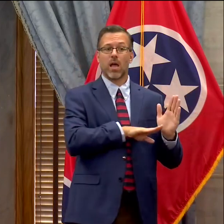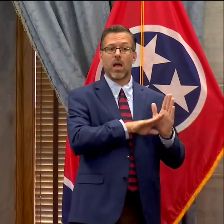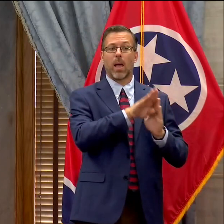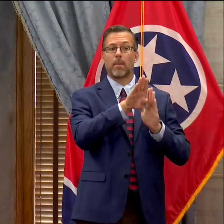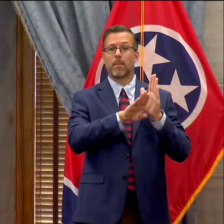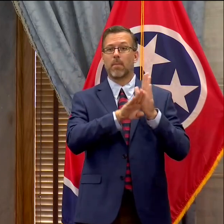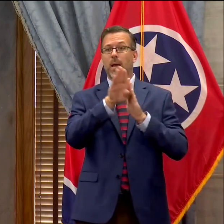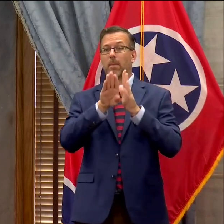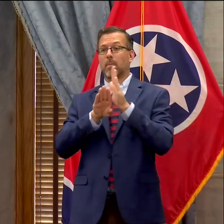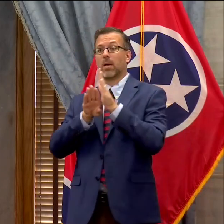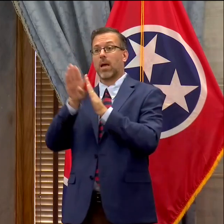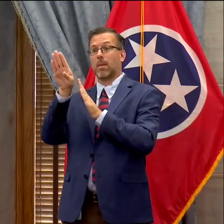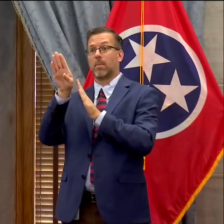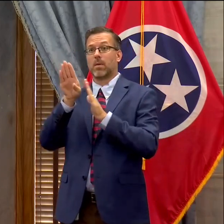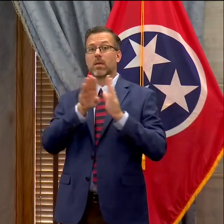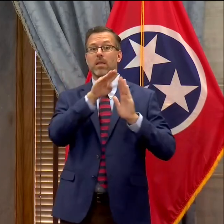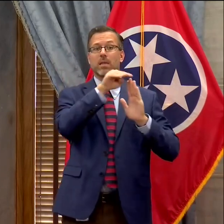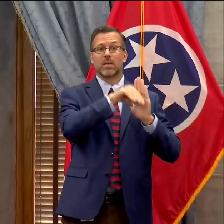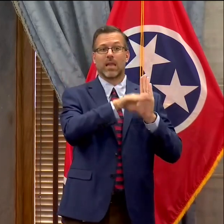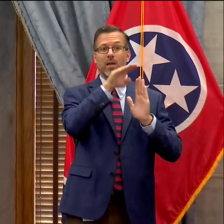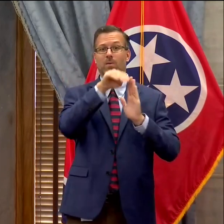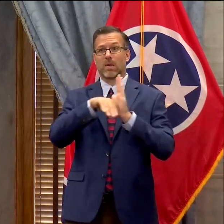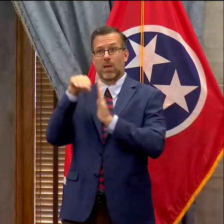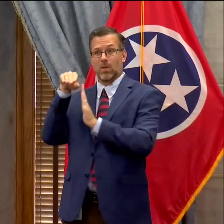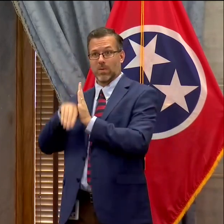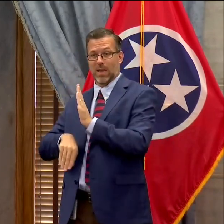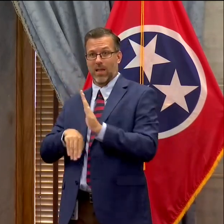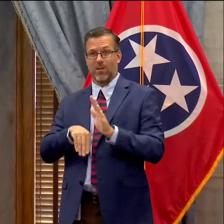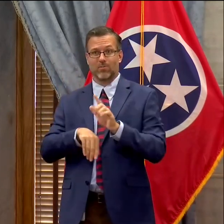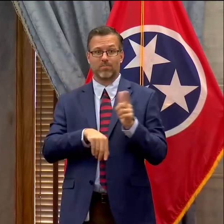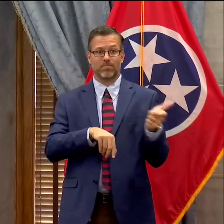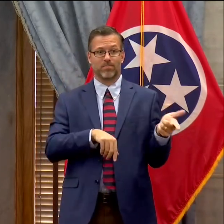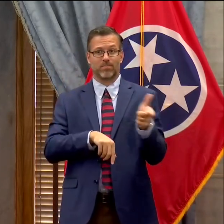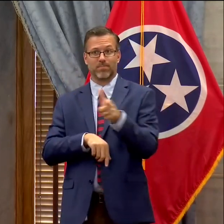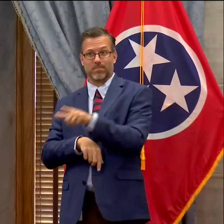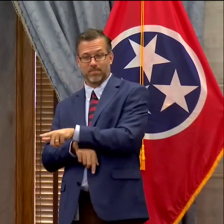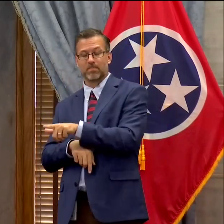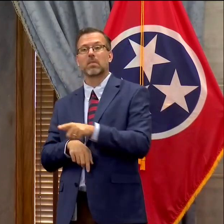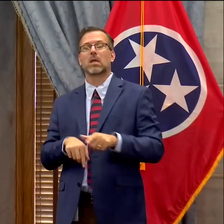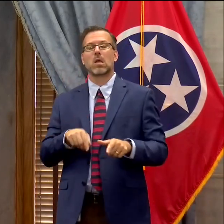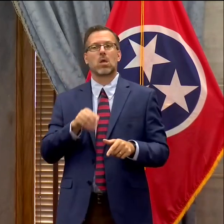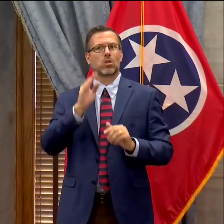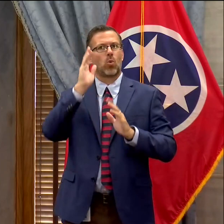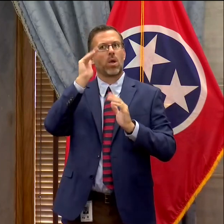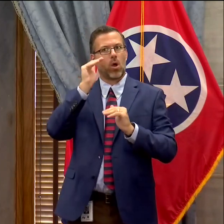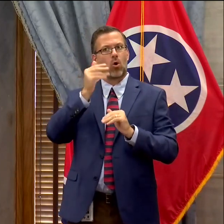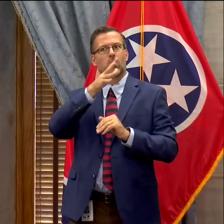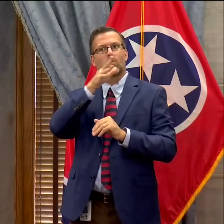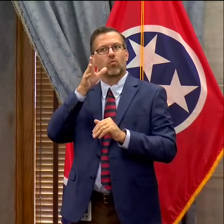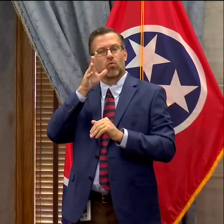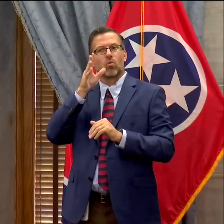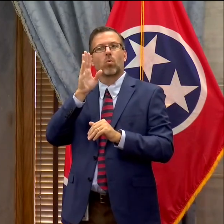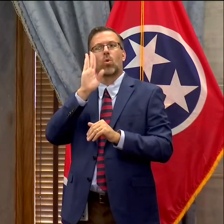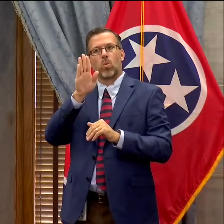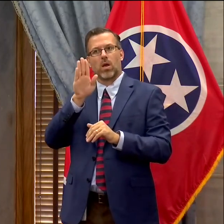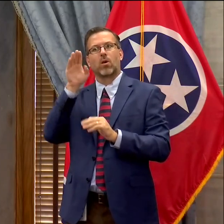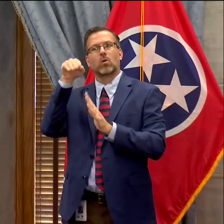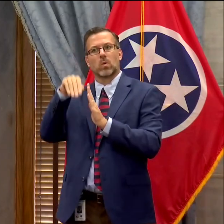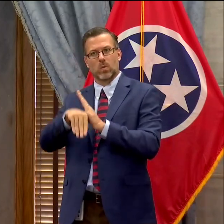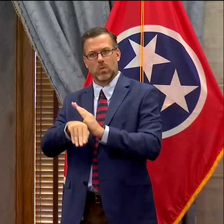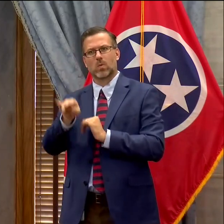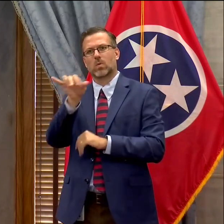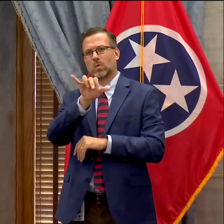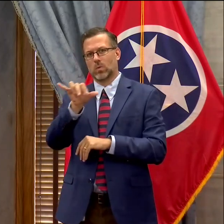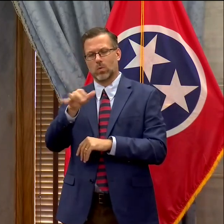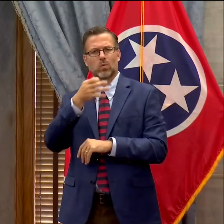-sized cities, uh, we are cautiously optimistic that we will soon start to see that decline in our rural areas, uh, but encourage everyone